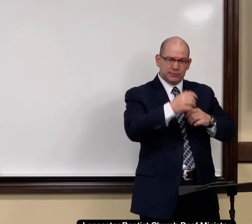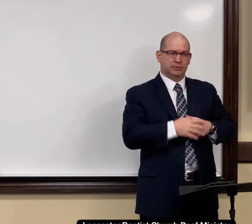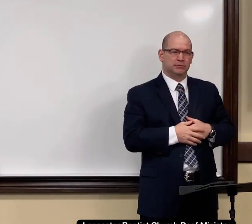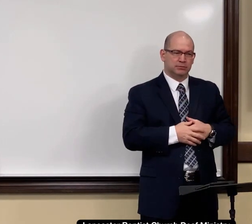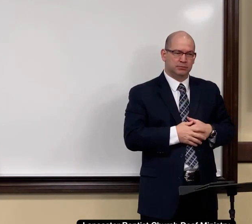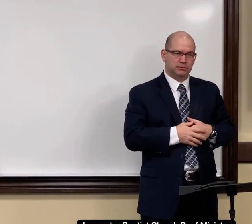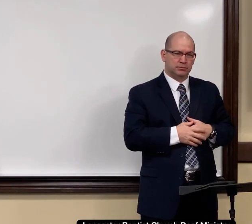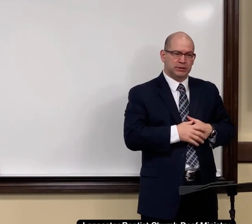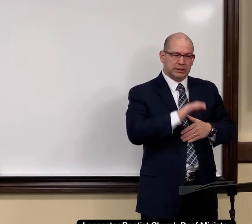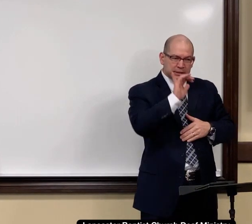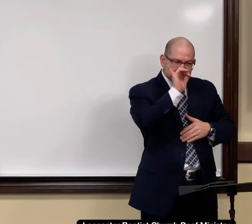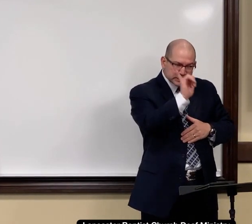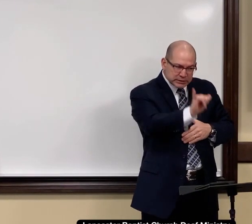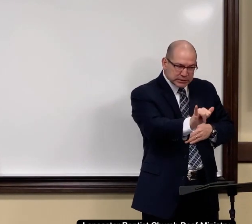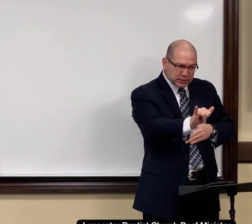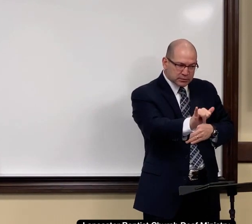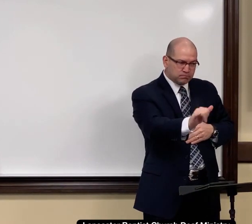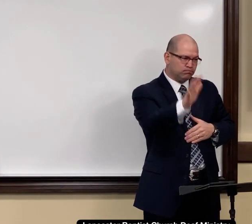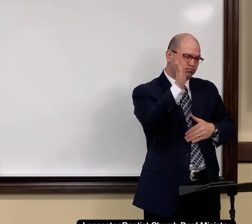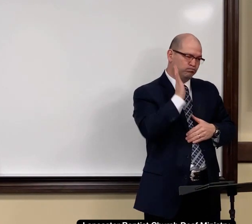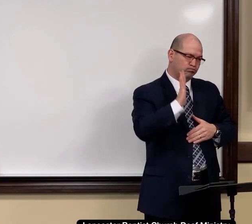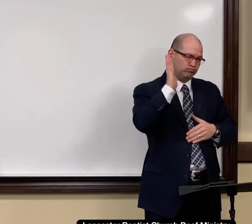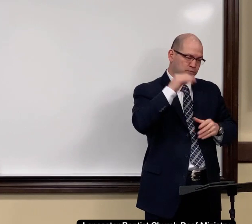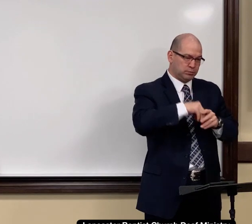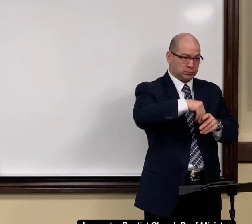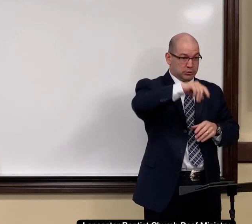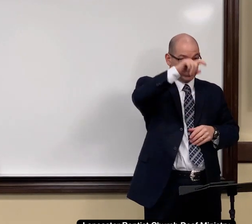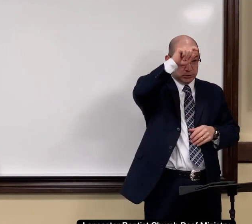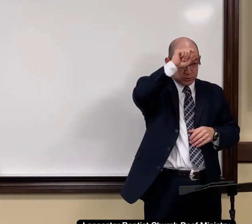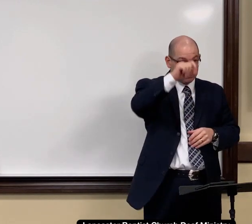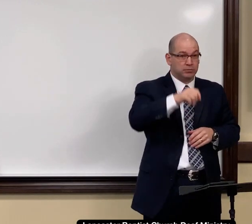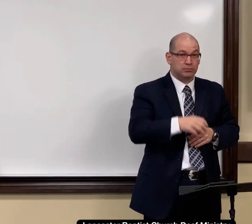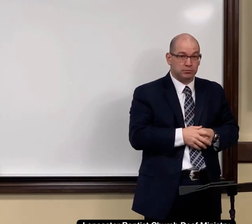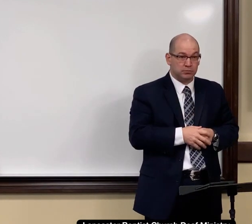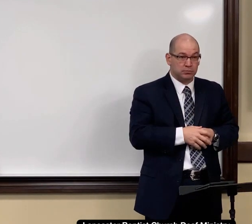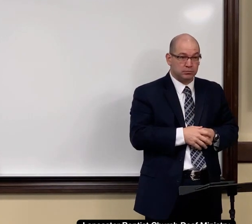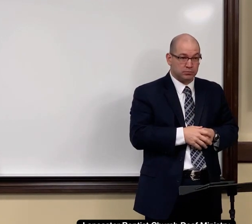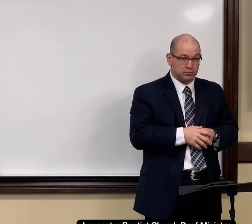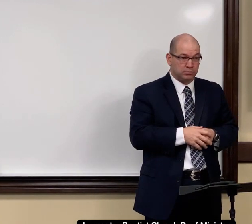so it's interesting here that happened a long time ago in egypt